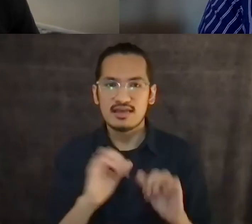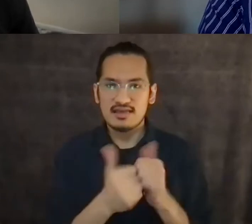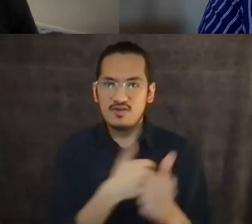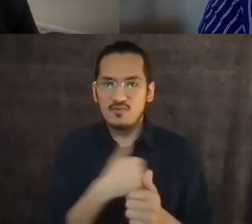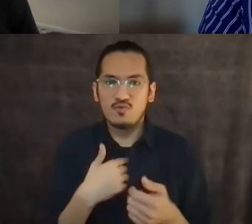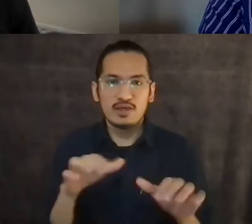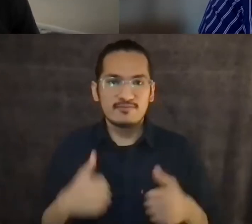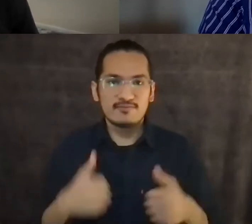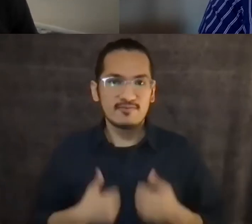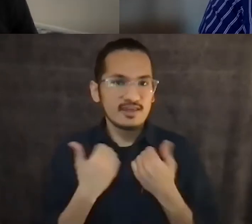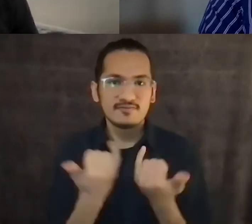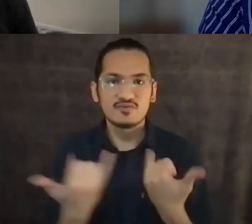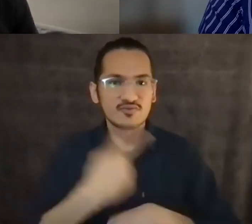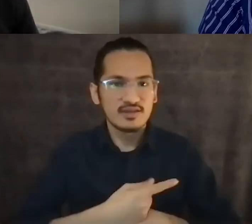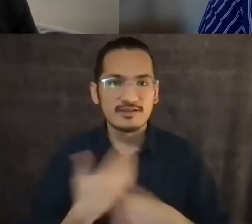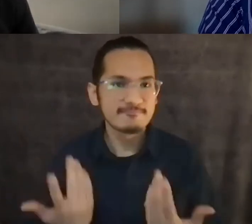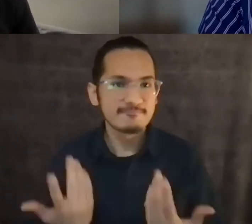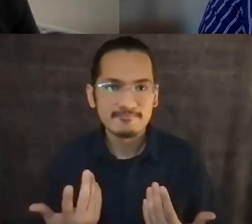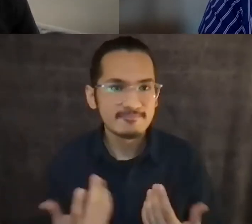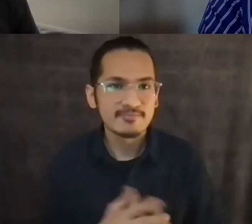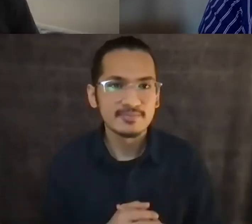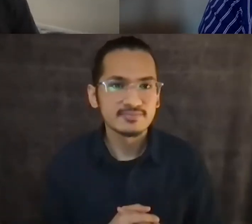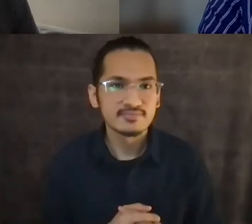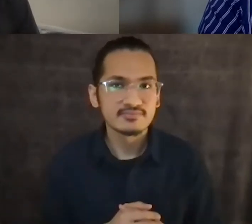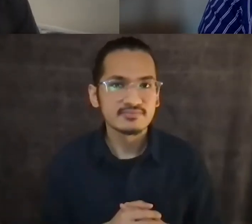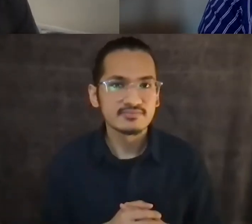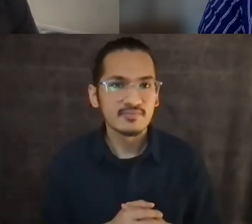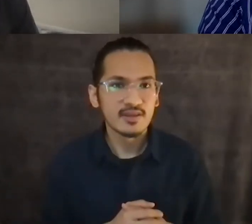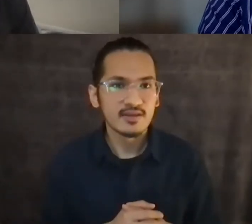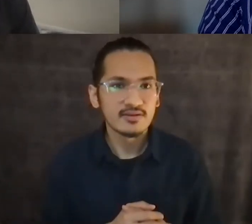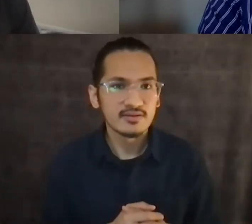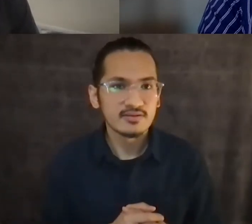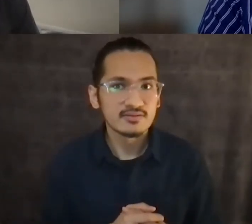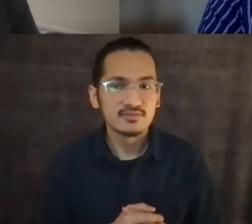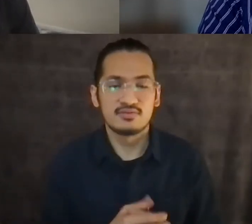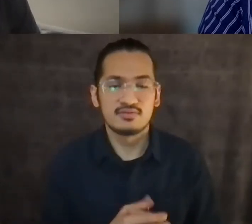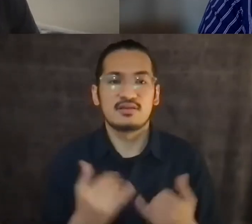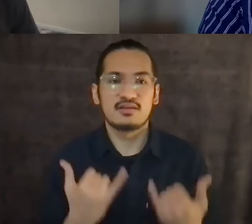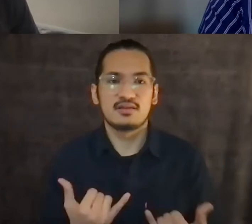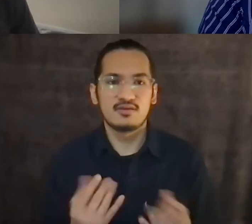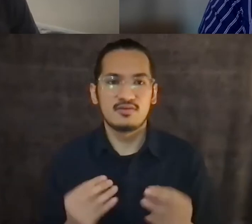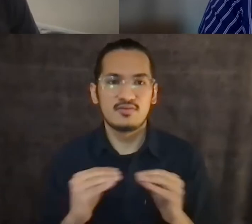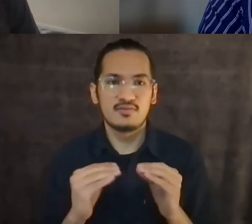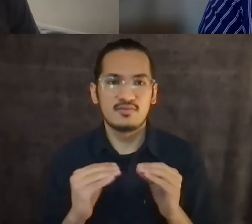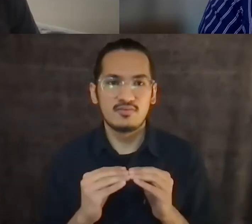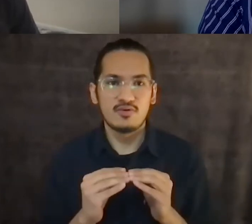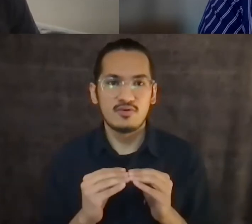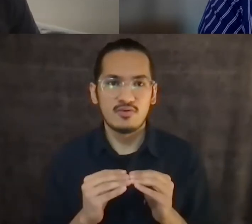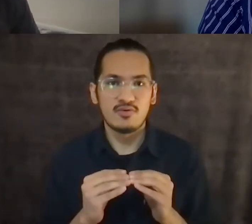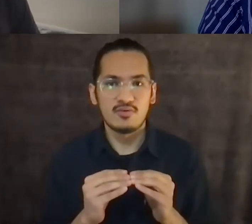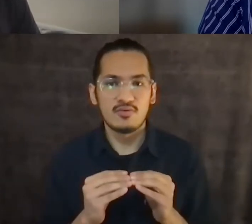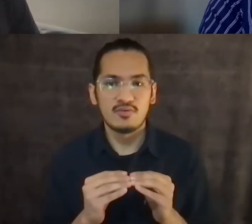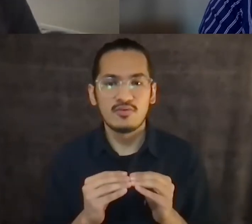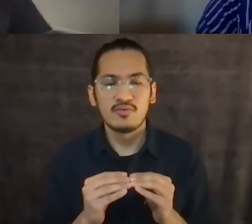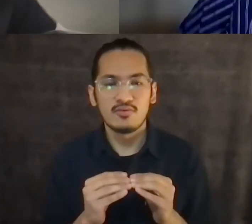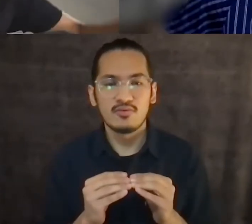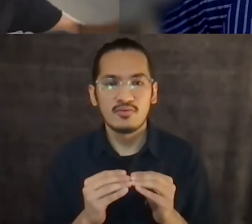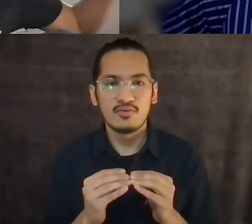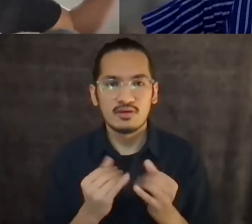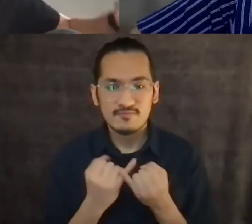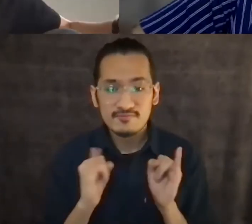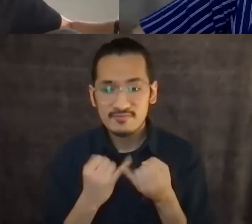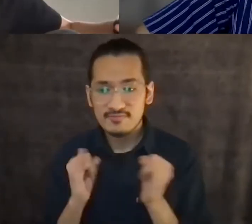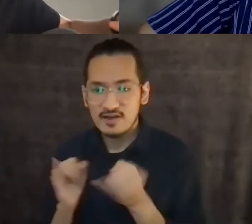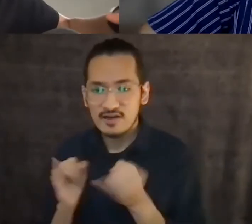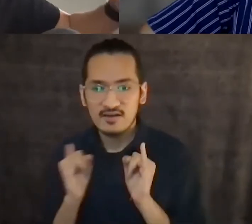to more than just like, I gotta get mine. You know, I gotta like handle my family. Um, no, I